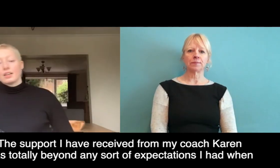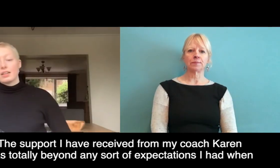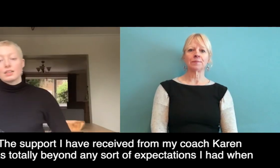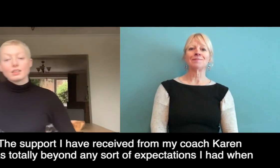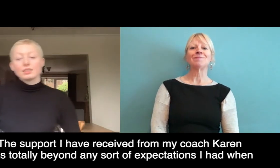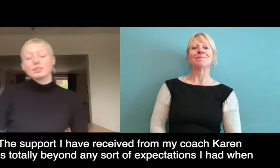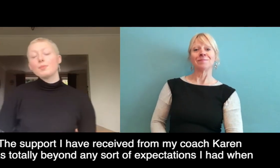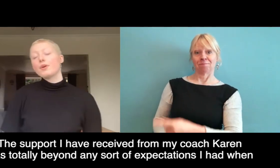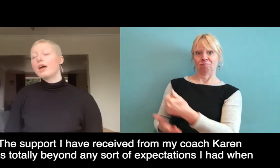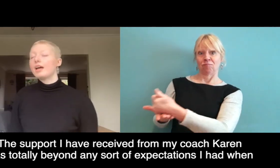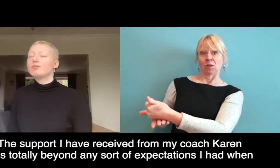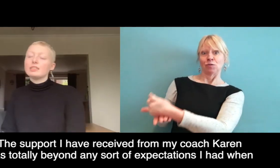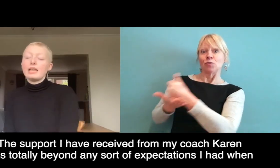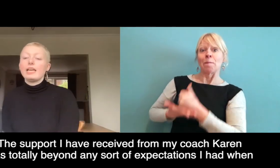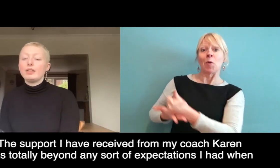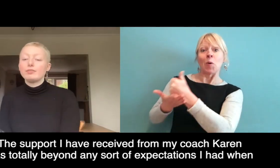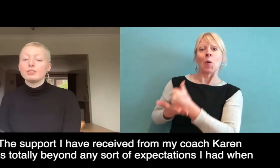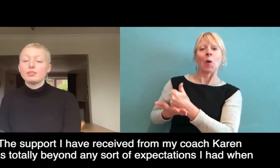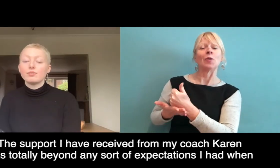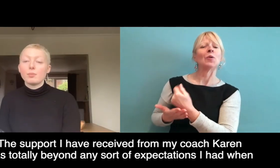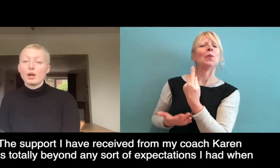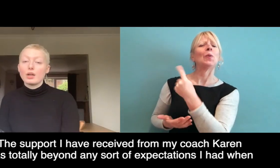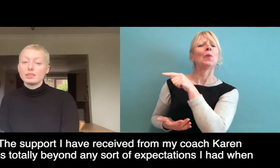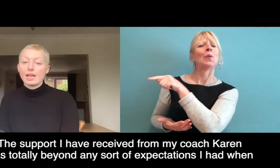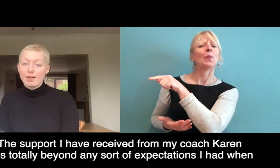The support I received from my coach, Karen,